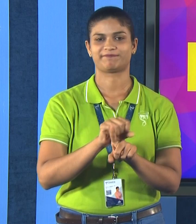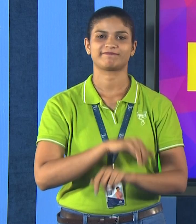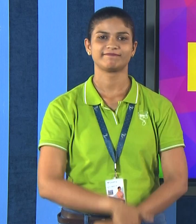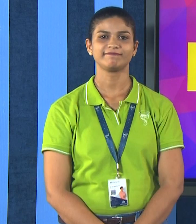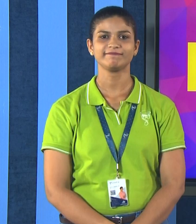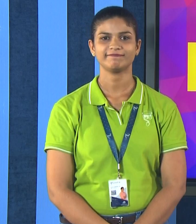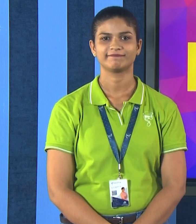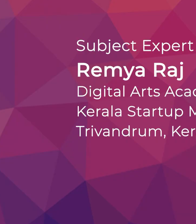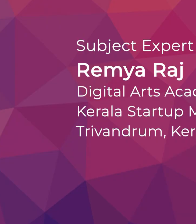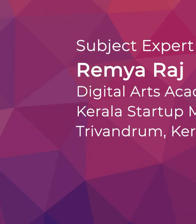Good.